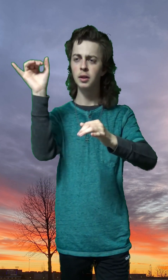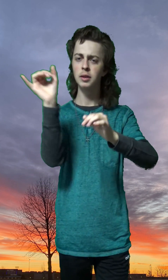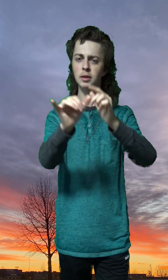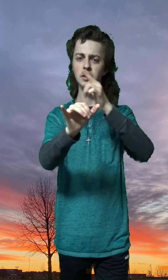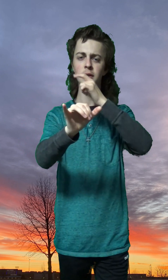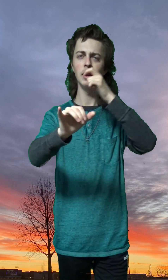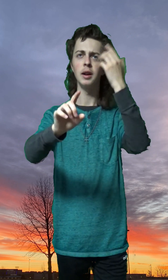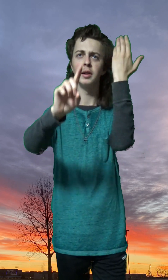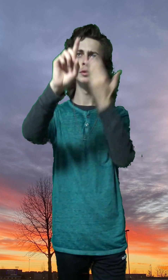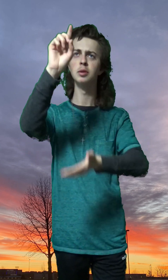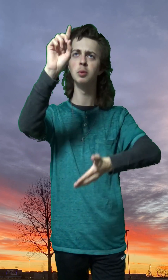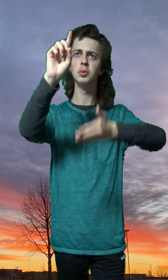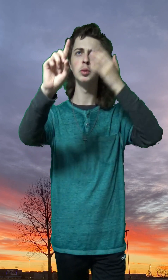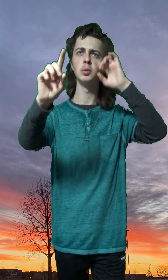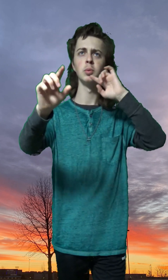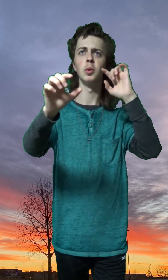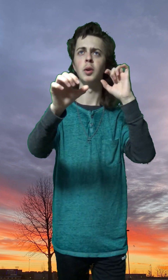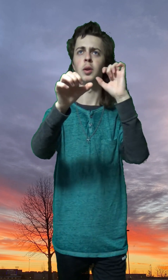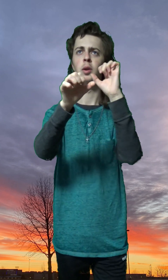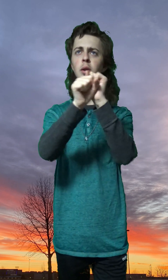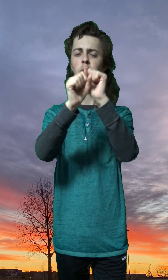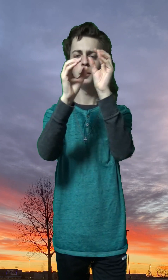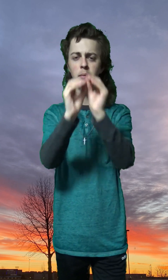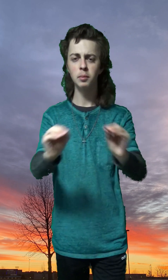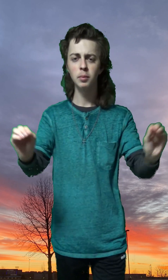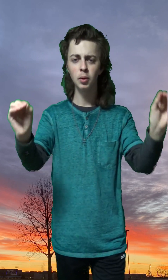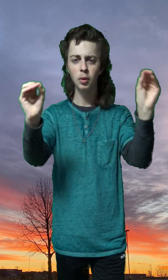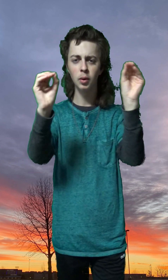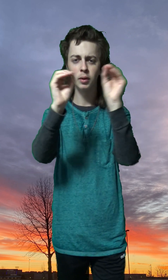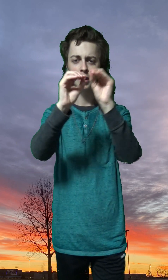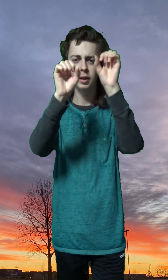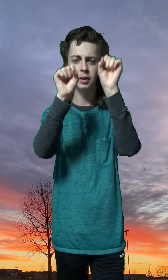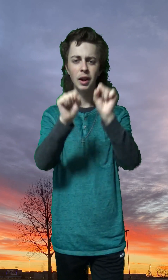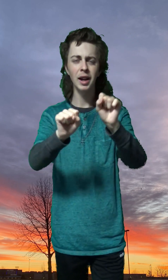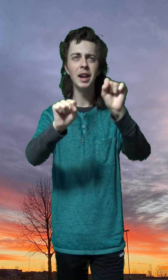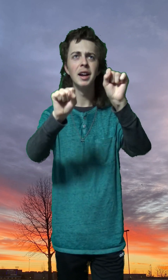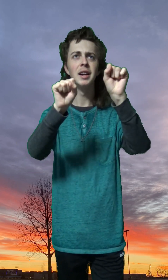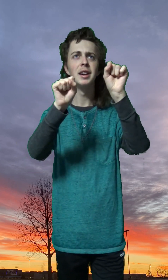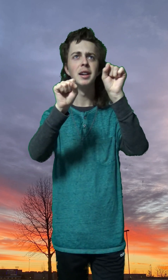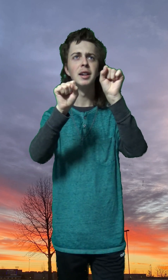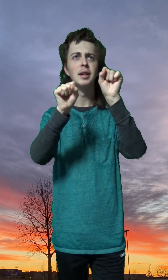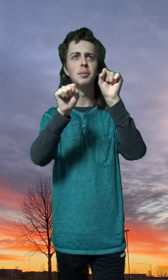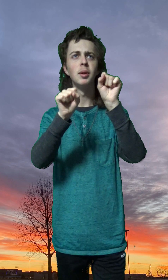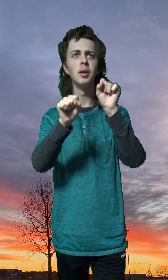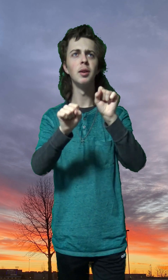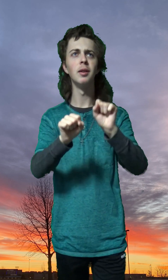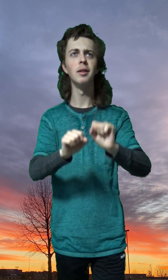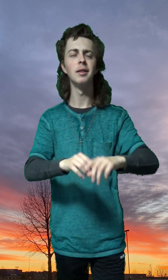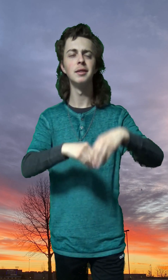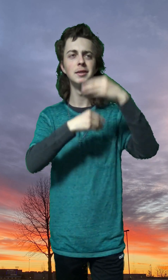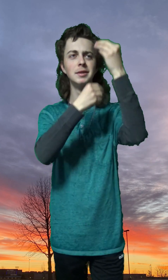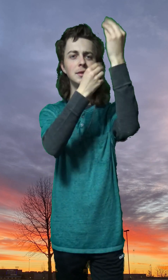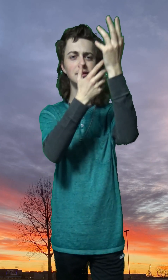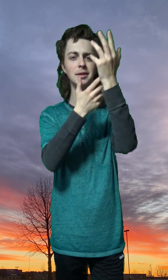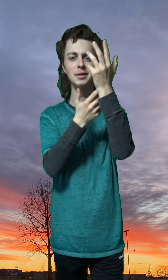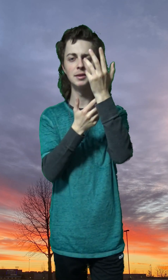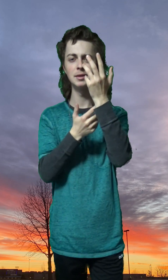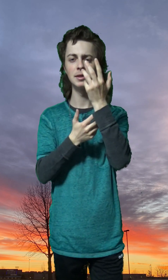That's who you are More than able More than To